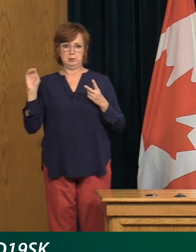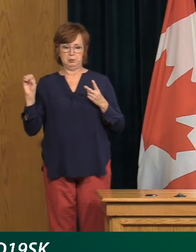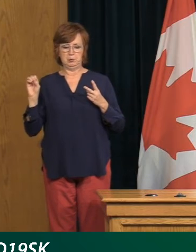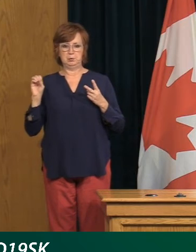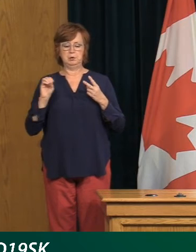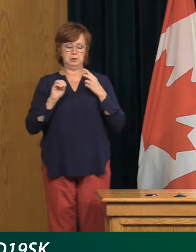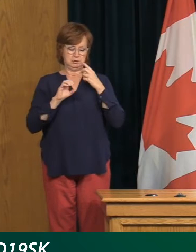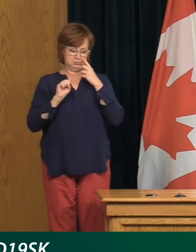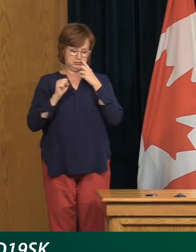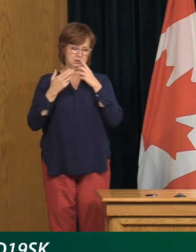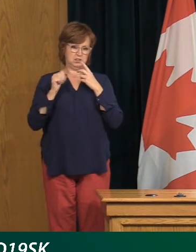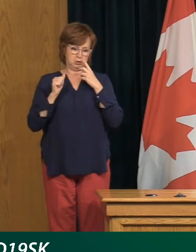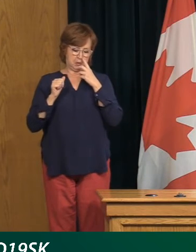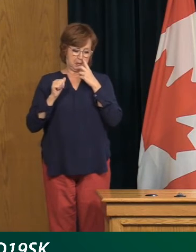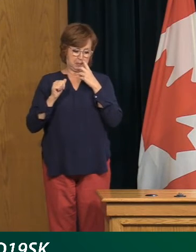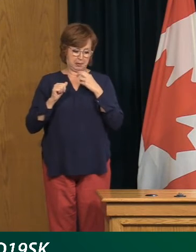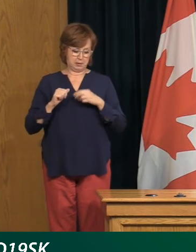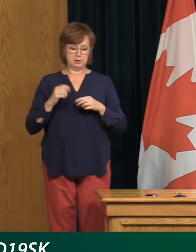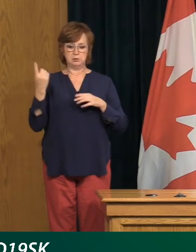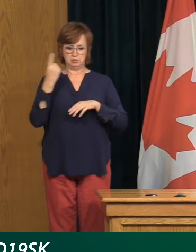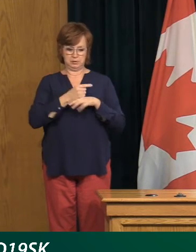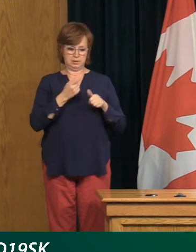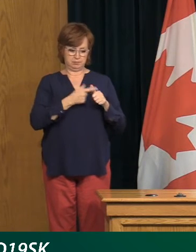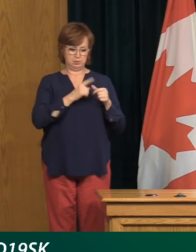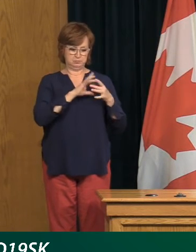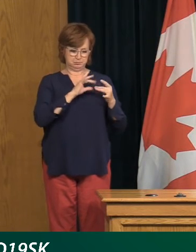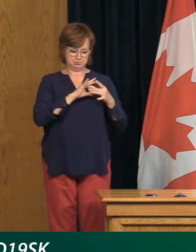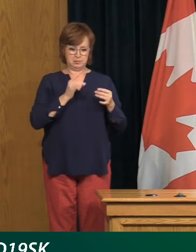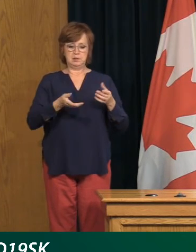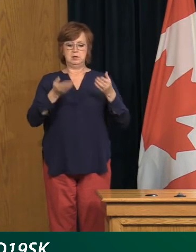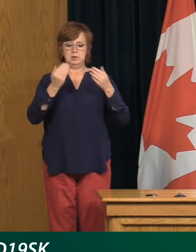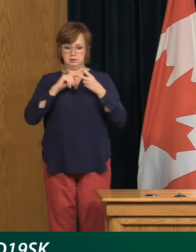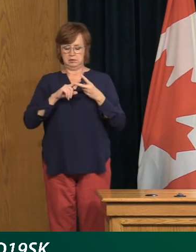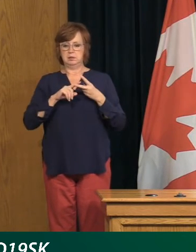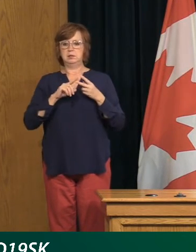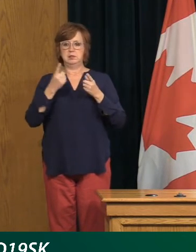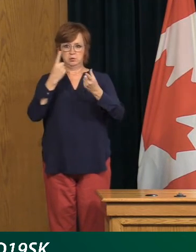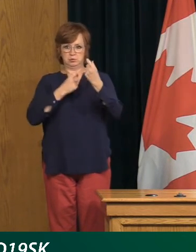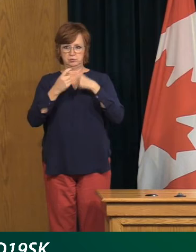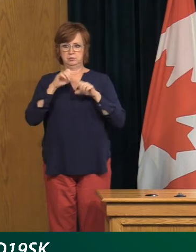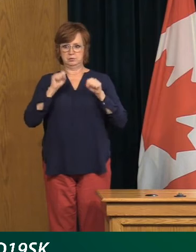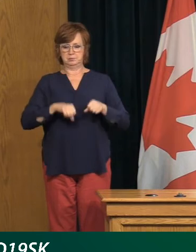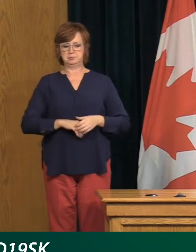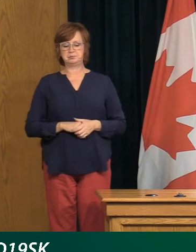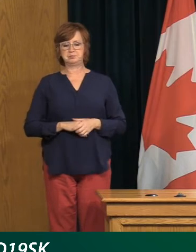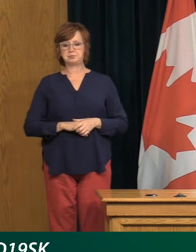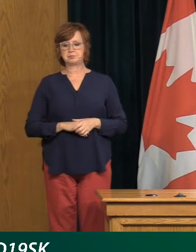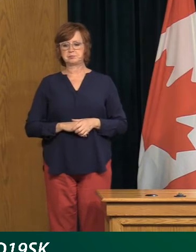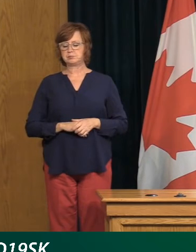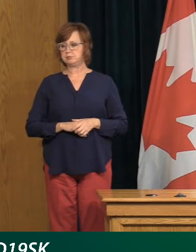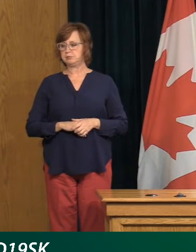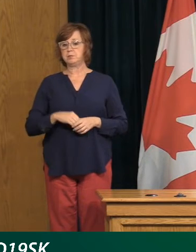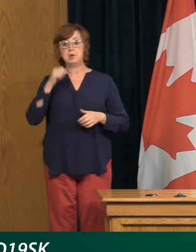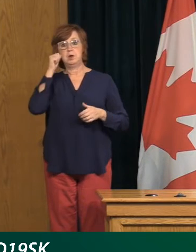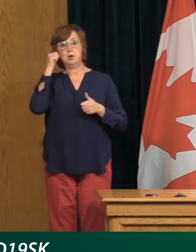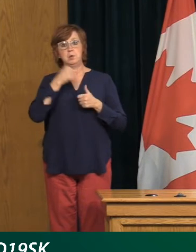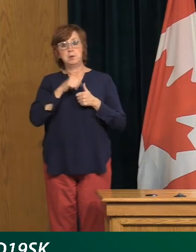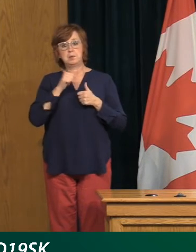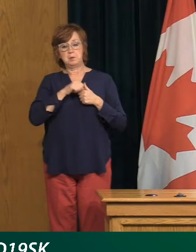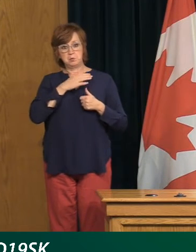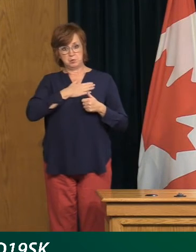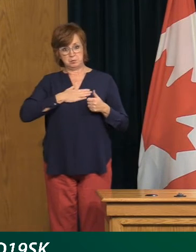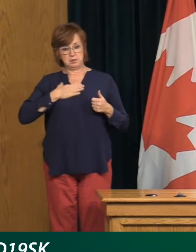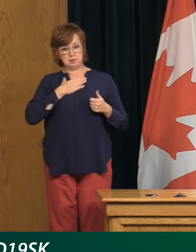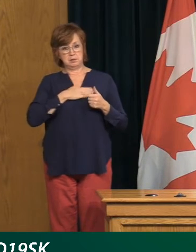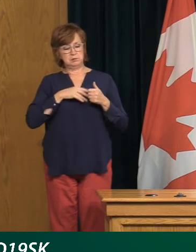Livingstone. Today, we'll have a brief statement by Dr. Shahab before proceeding to questions. Just a reminder that in